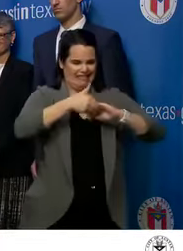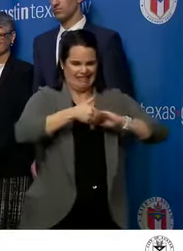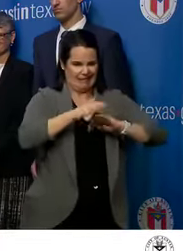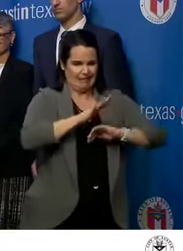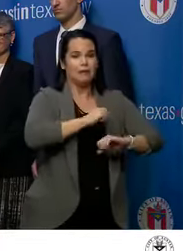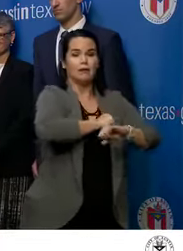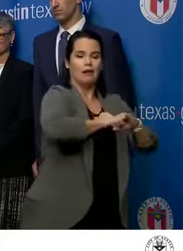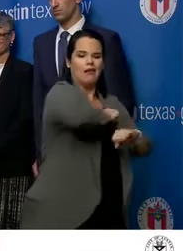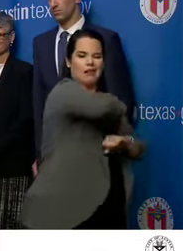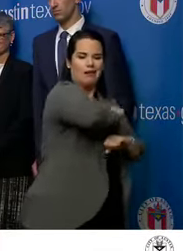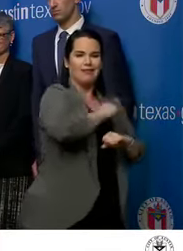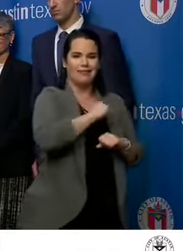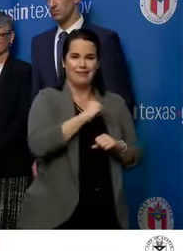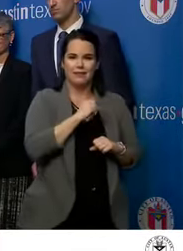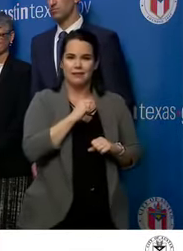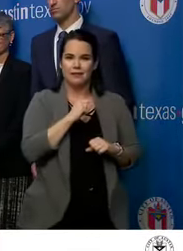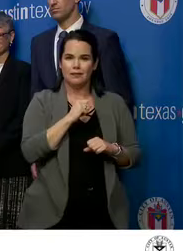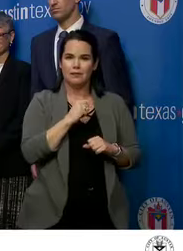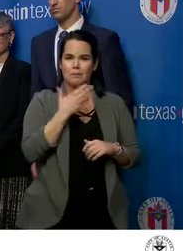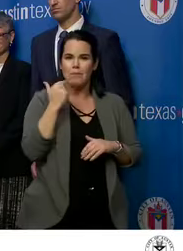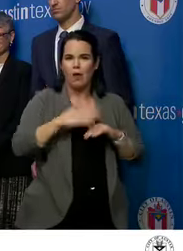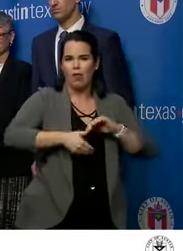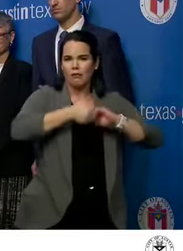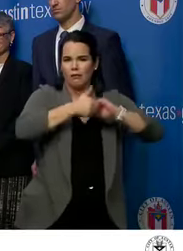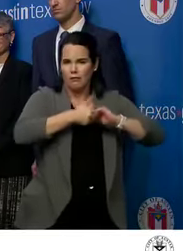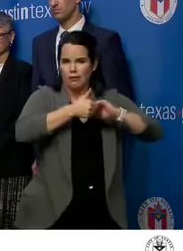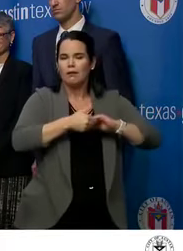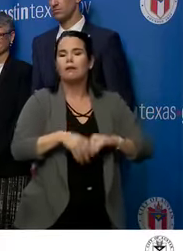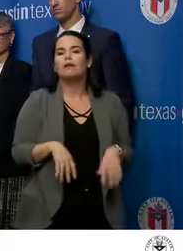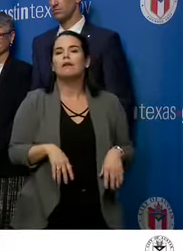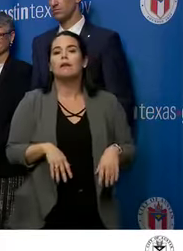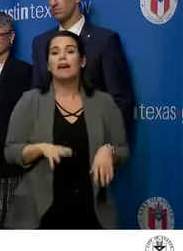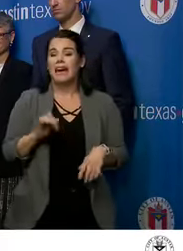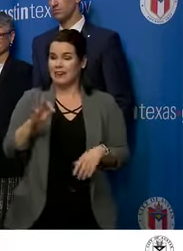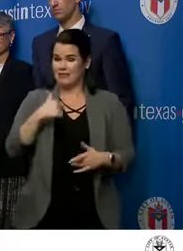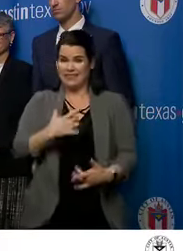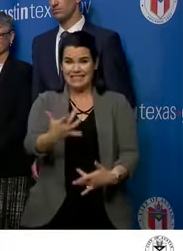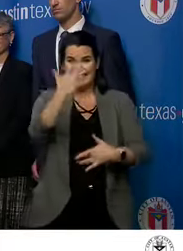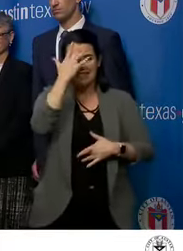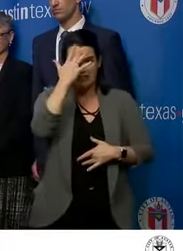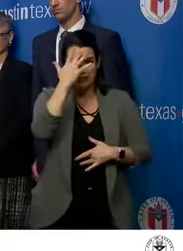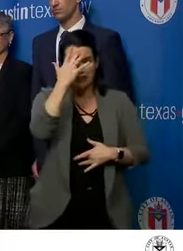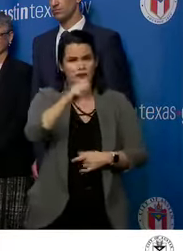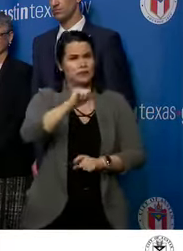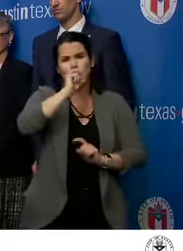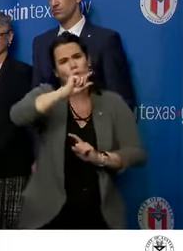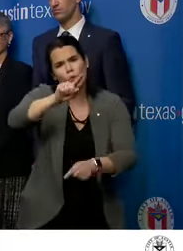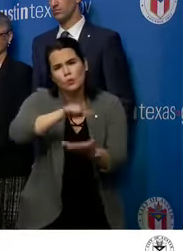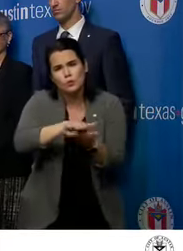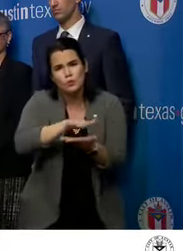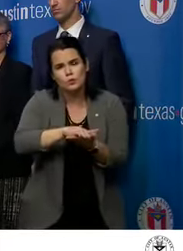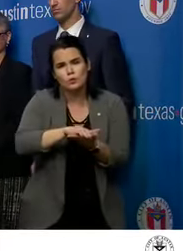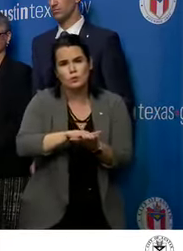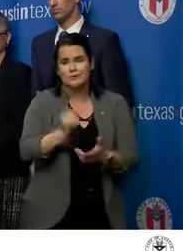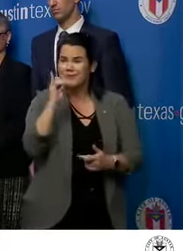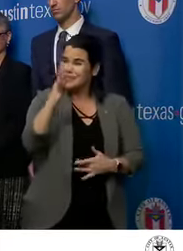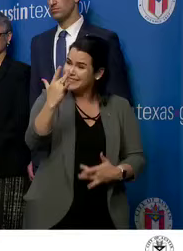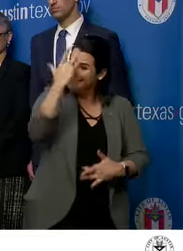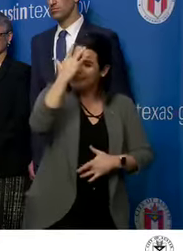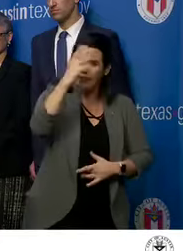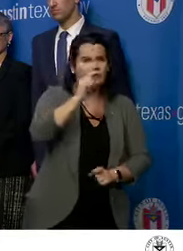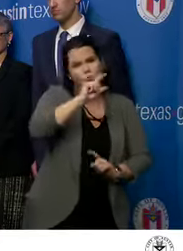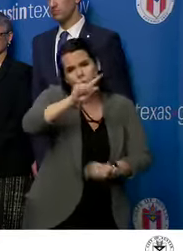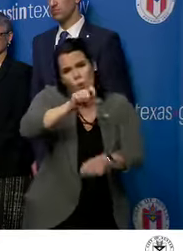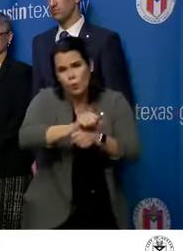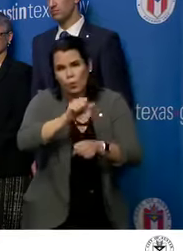to shake hands, and that if we're sick, we don't go to school or don't go to work. We take